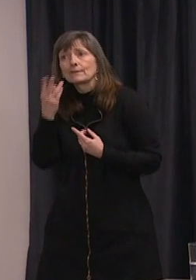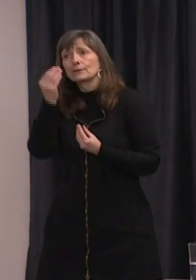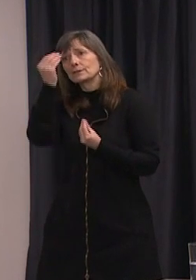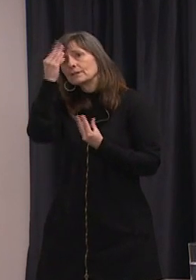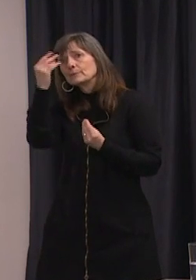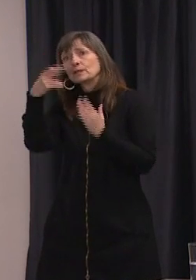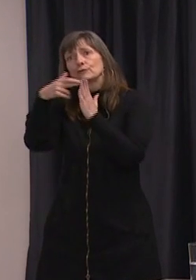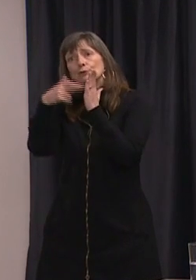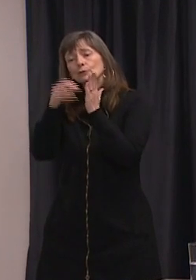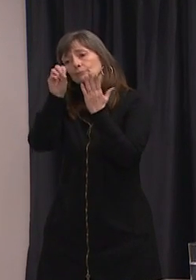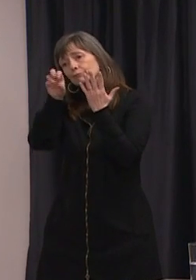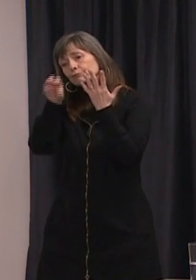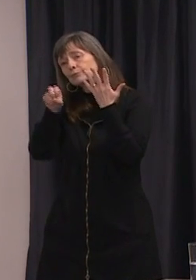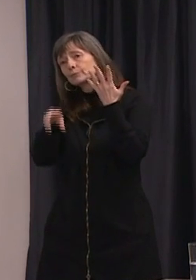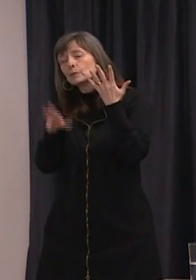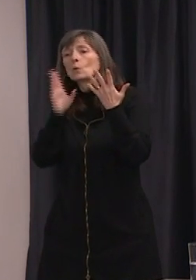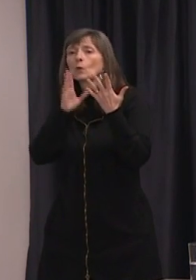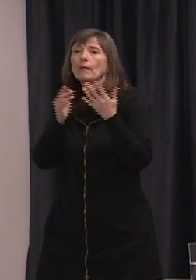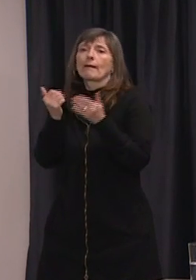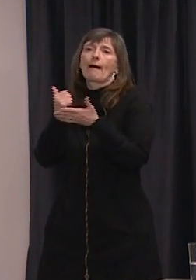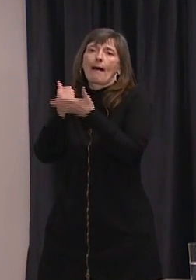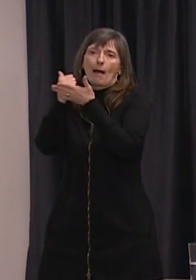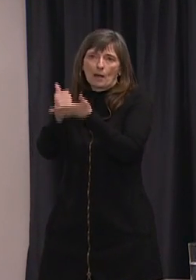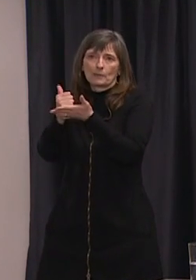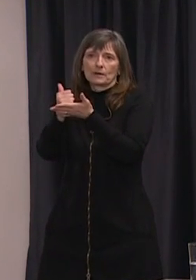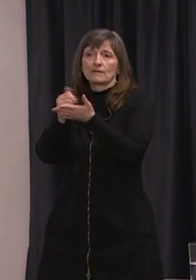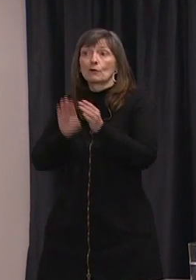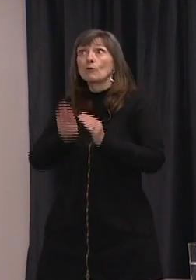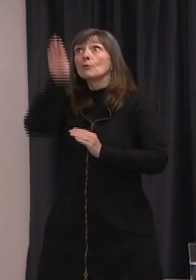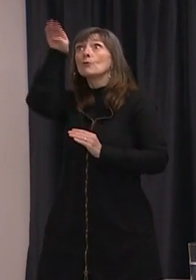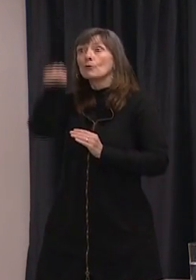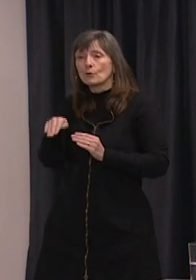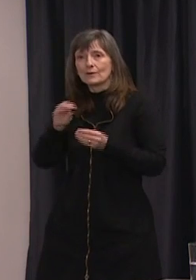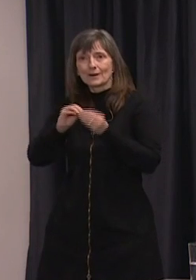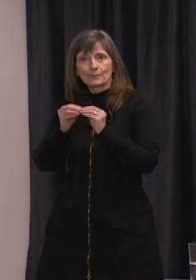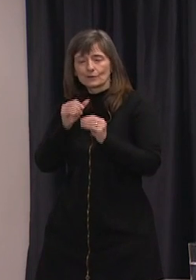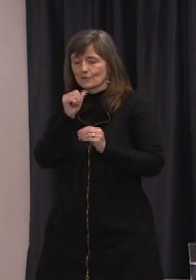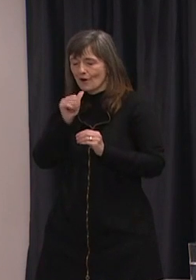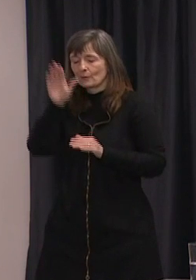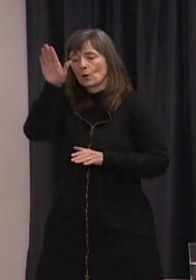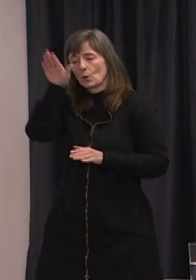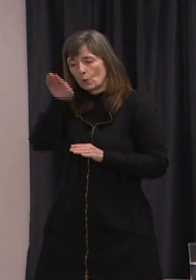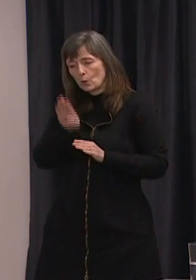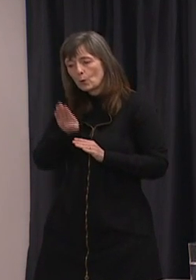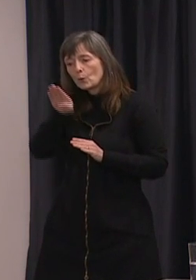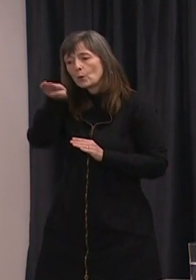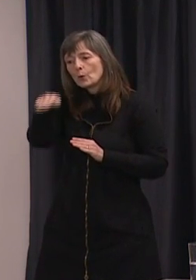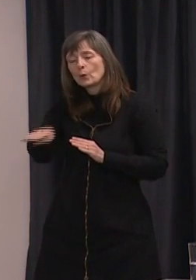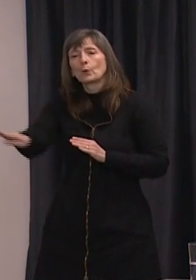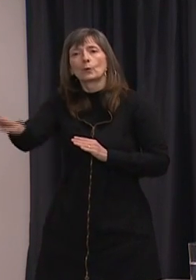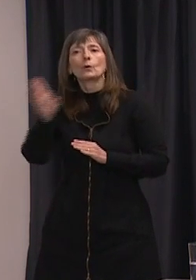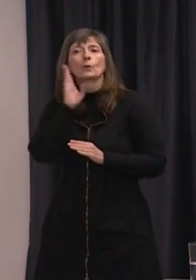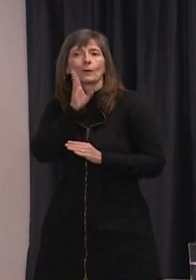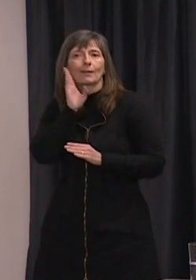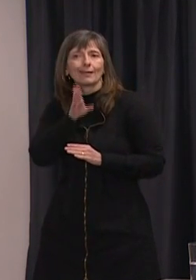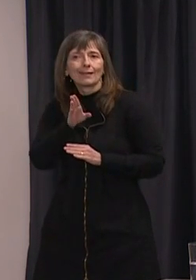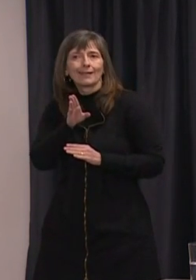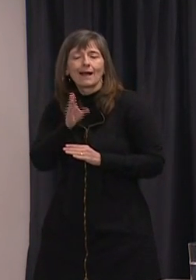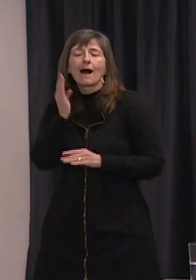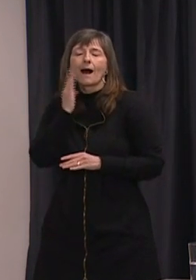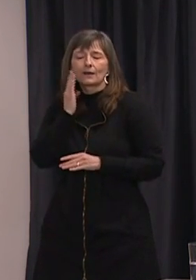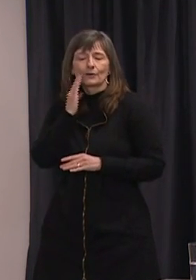us flatten the curve and reduce the spread of the virus. These measures are no doubt inconvenient.